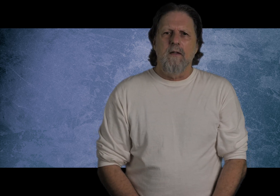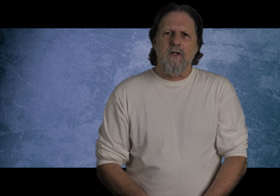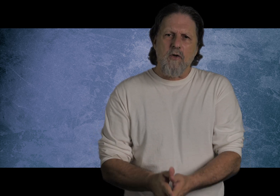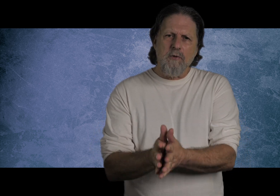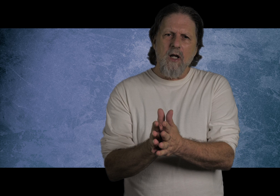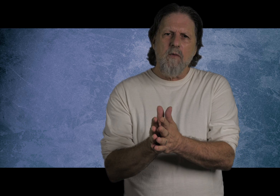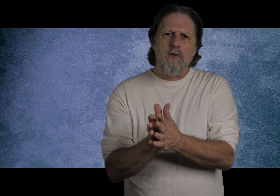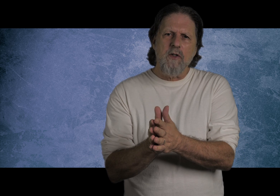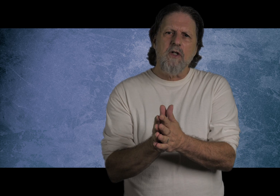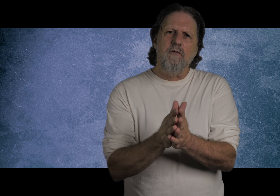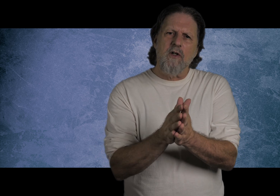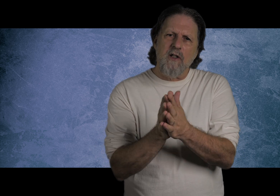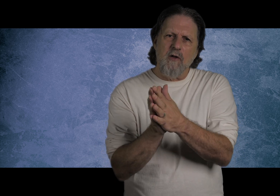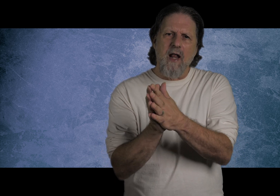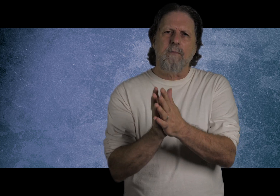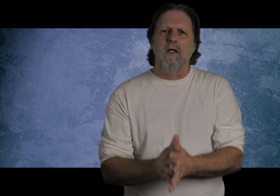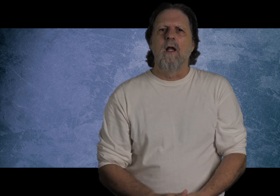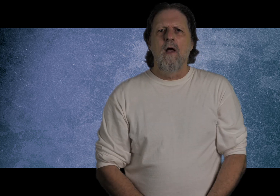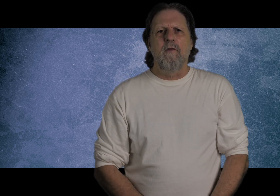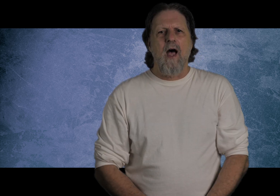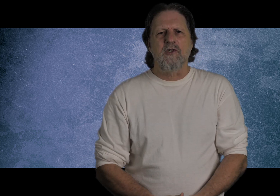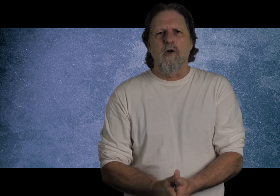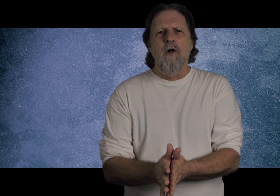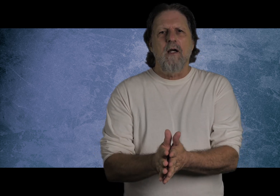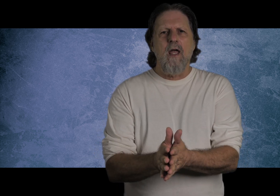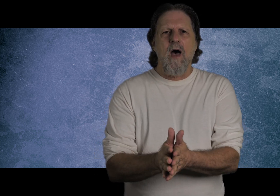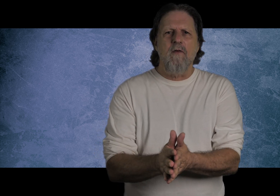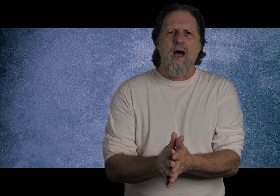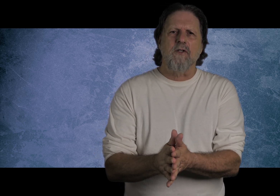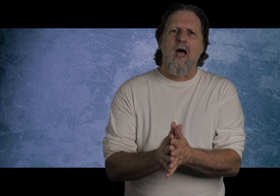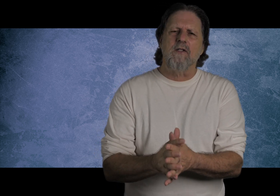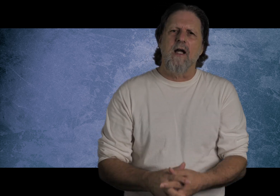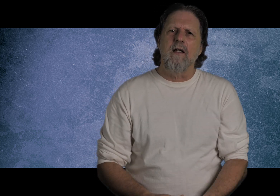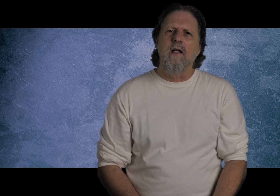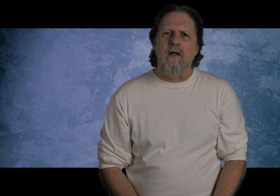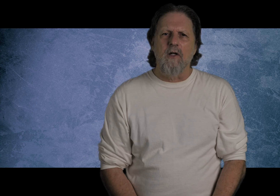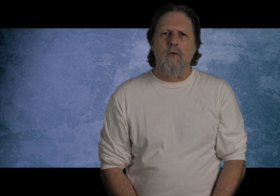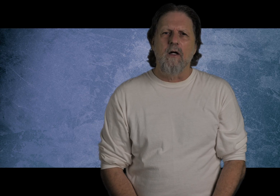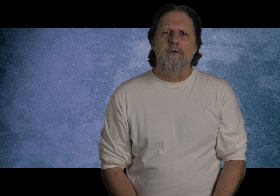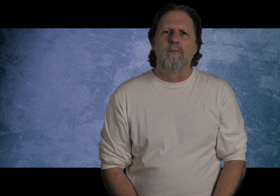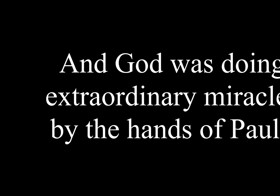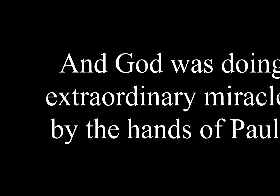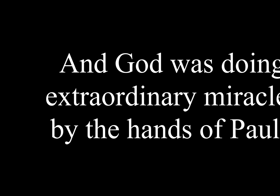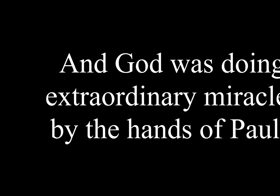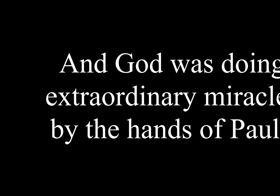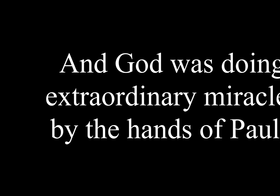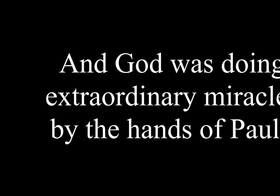Now, the Scripture he was twisting for his little napkin fiasco came out of Acts, Acts 19, 11, and 12. And God was doing